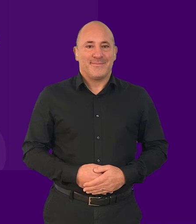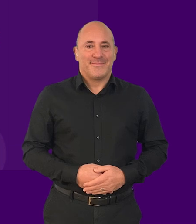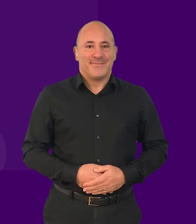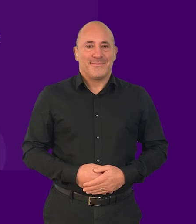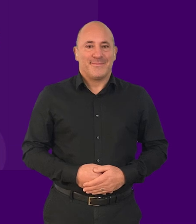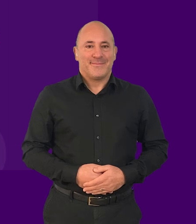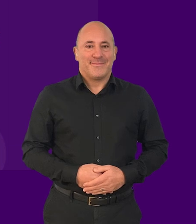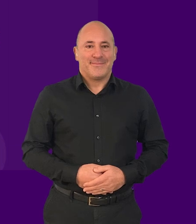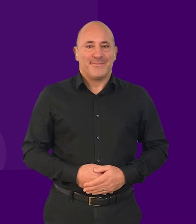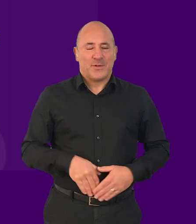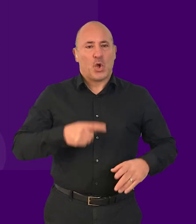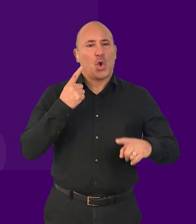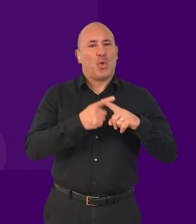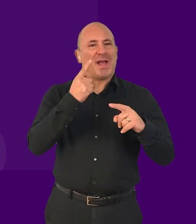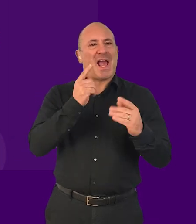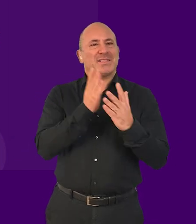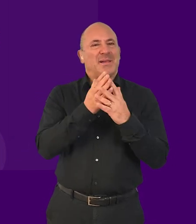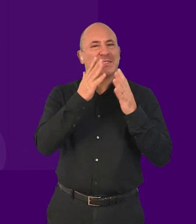Quick Accessibility Test Link Text